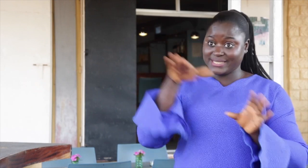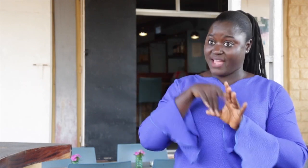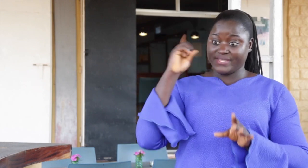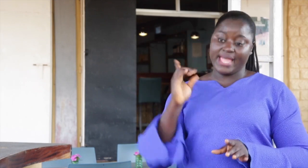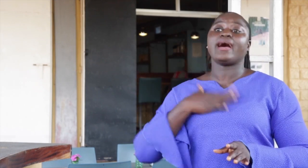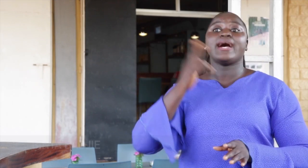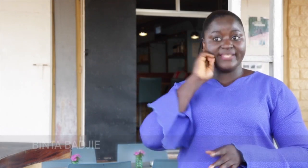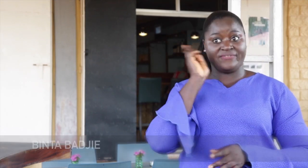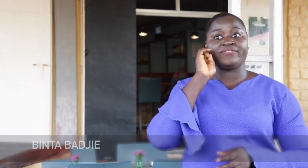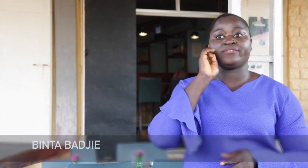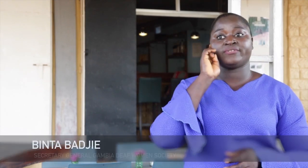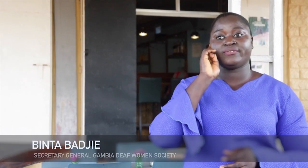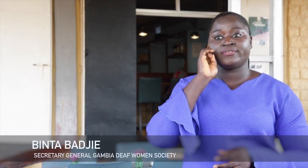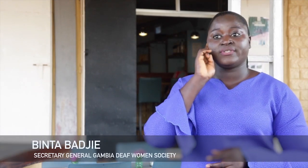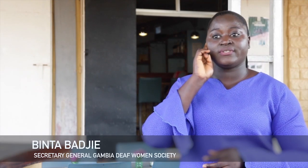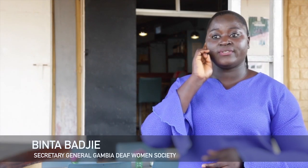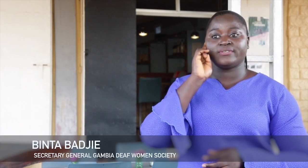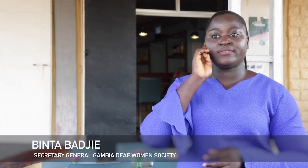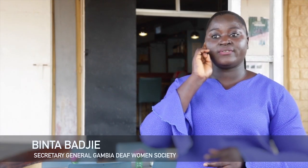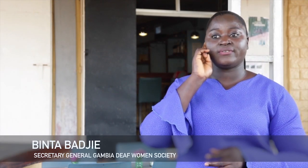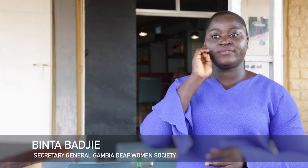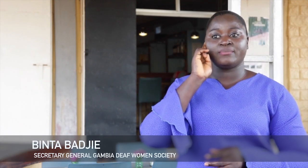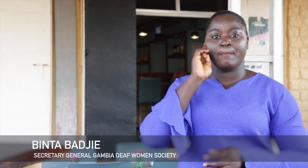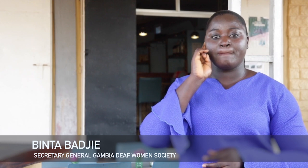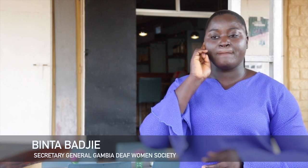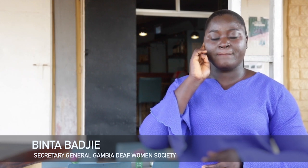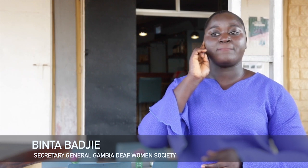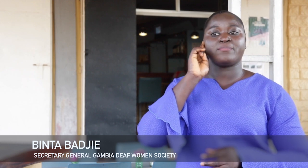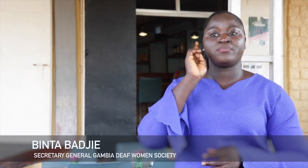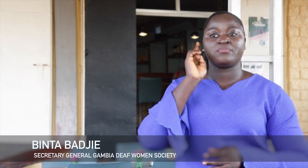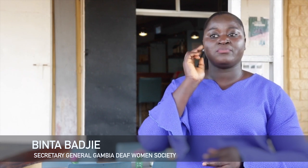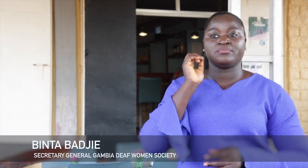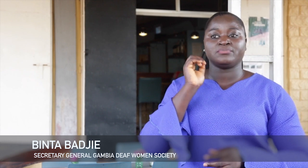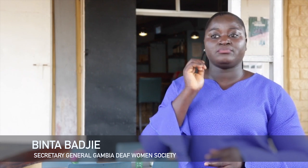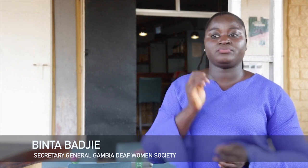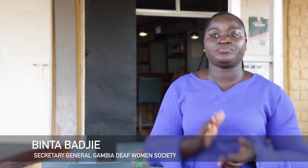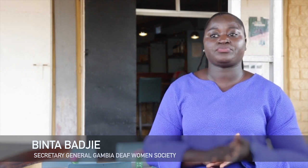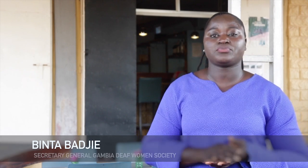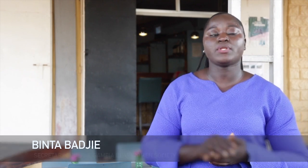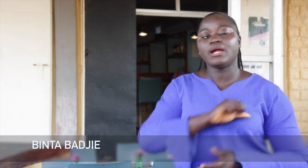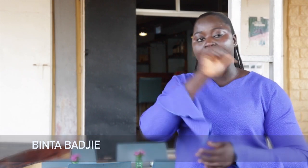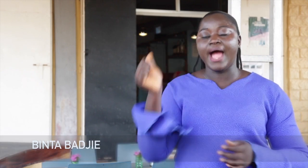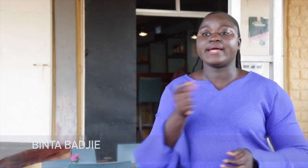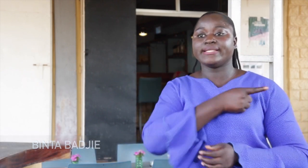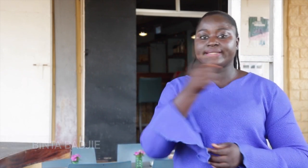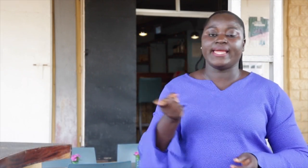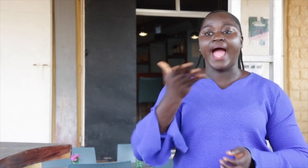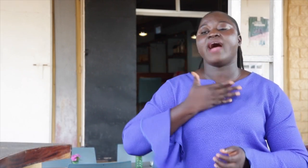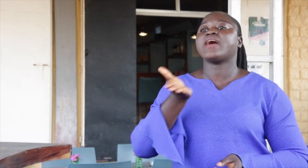was because we've been trying to find employment for Deaf people over the years and people don't want to employ them. So we